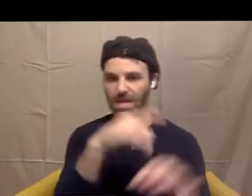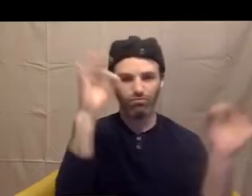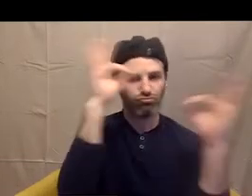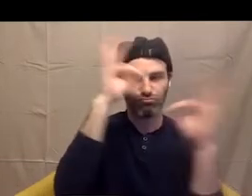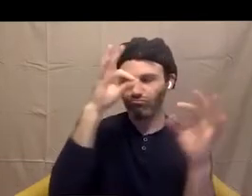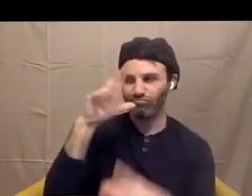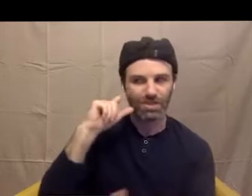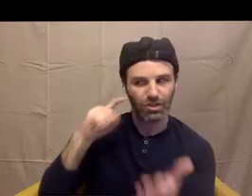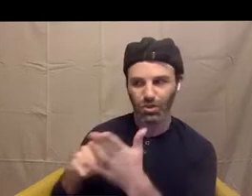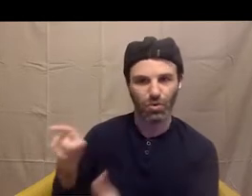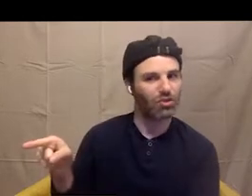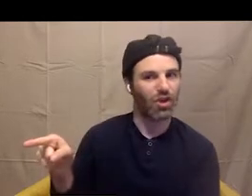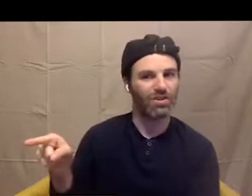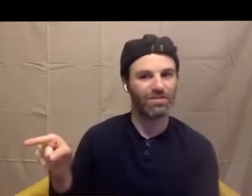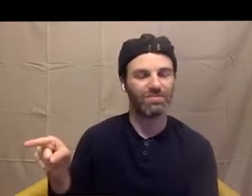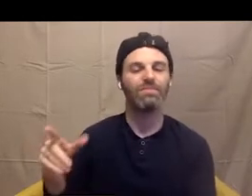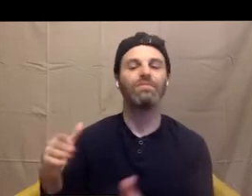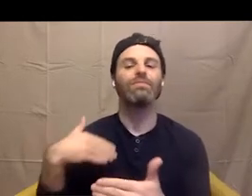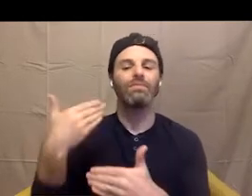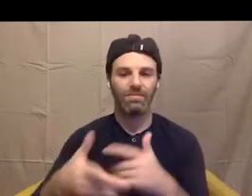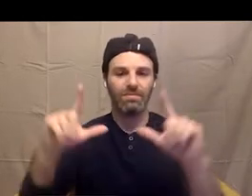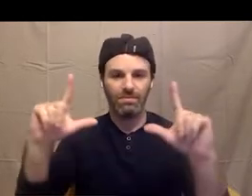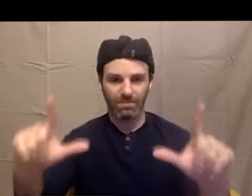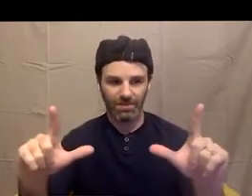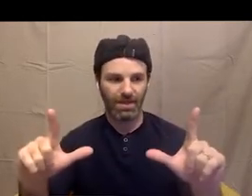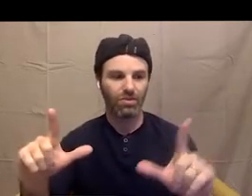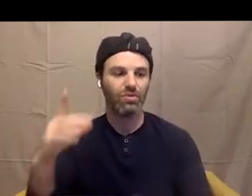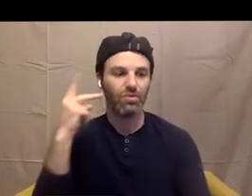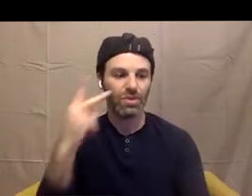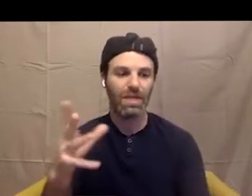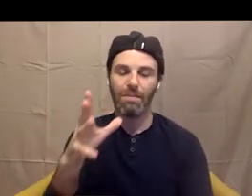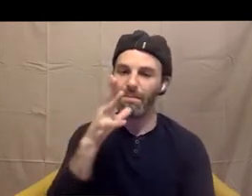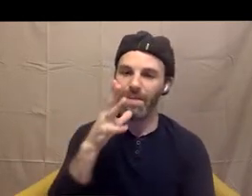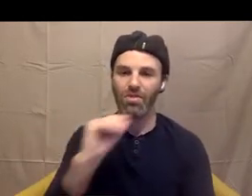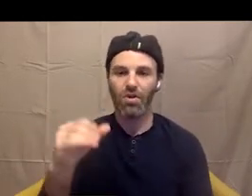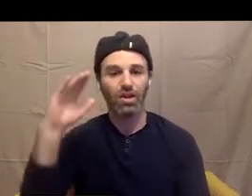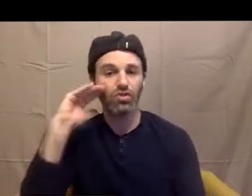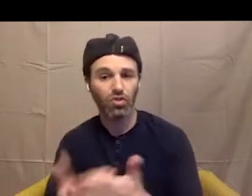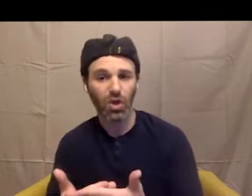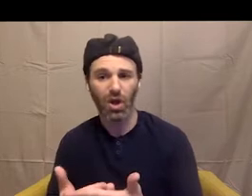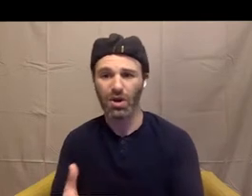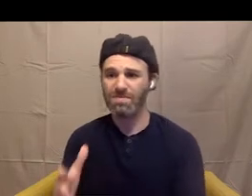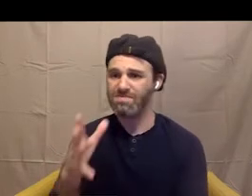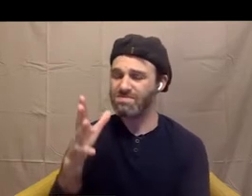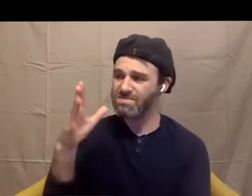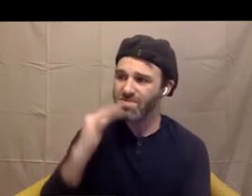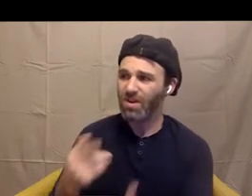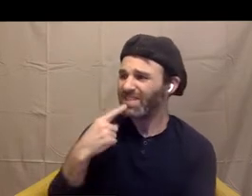is a mother and daughter. And they're having a conversation. And the daughter says, but mom, you never tell Ethan what to wear. And